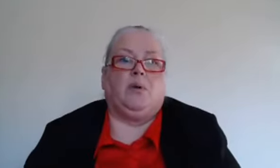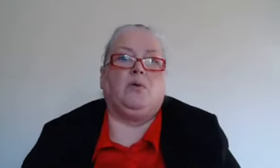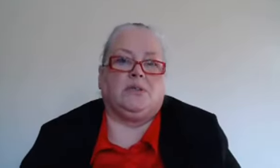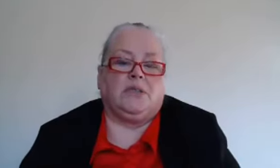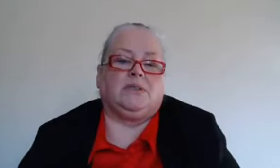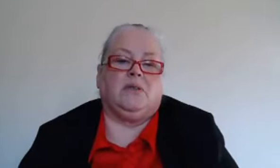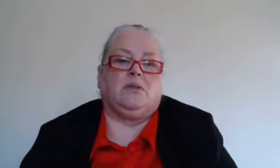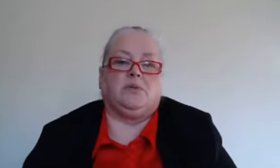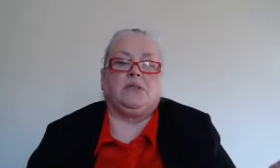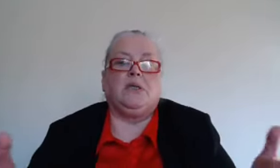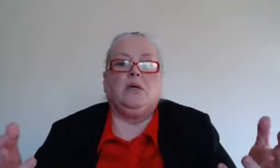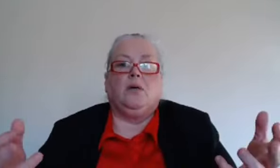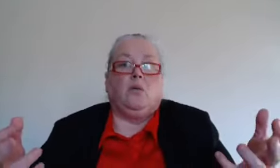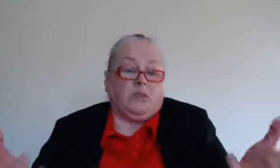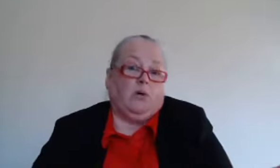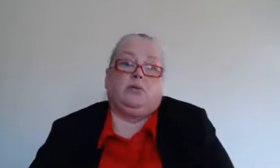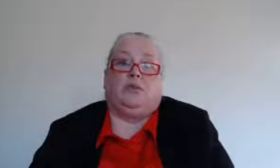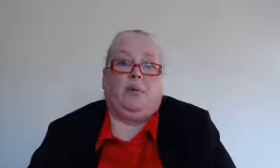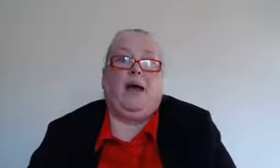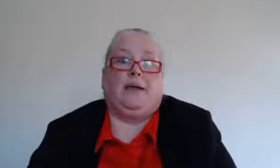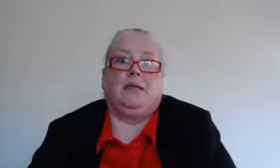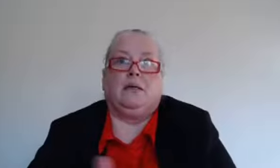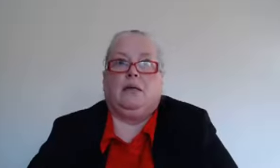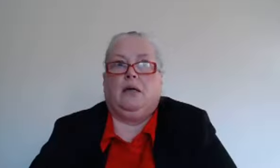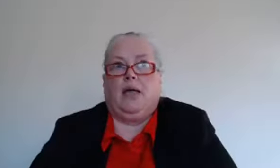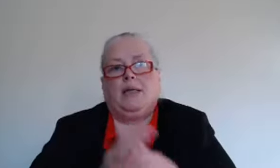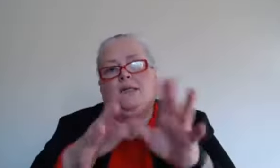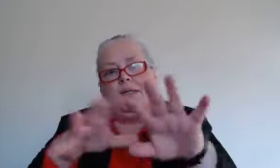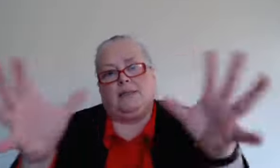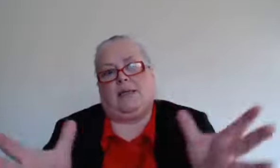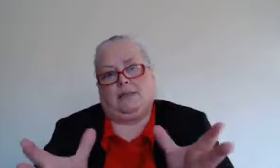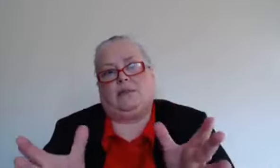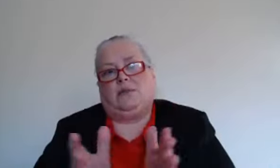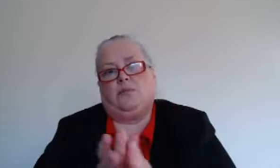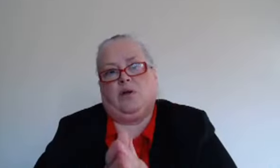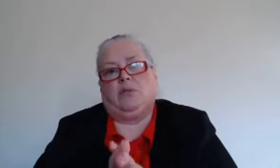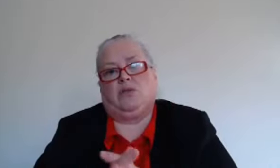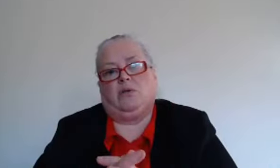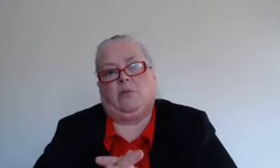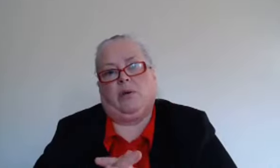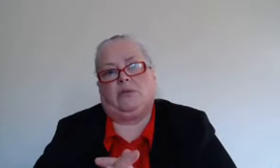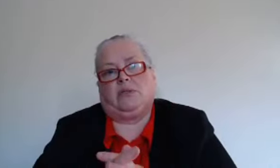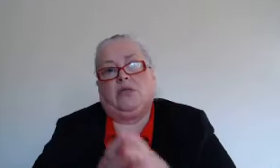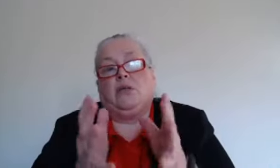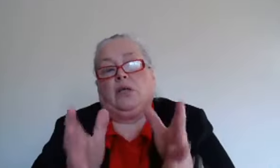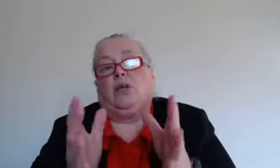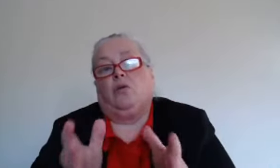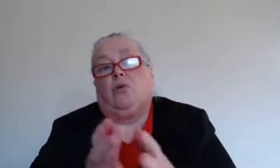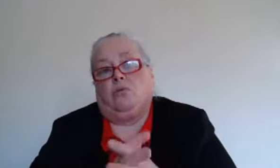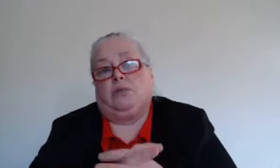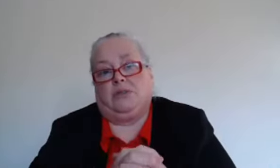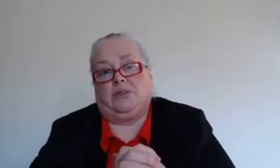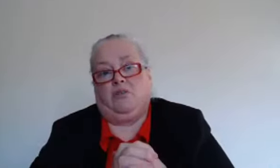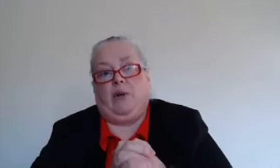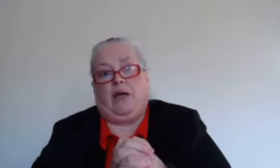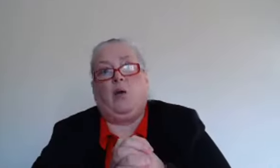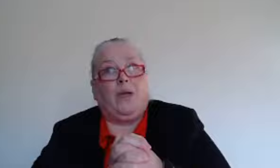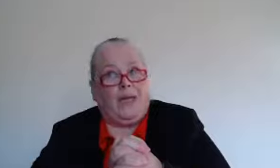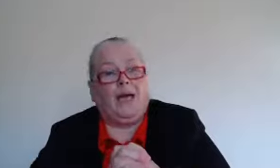posed at the start was what's holding you back and in this sense what I've been talking about is that you're holding yourself back and we can